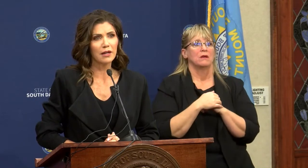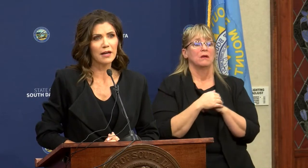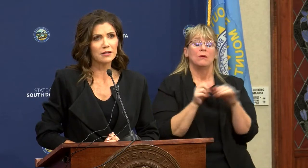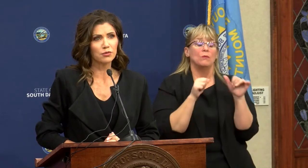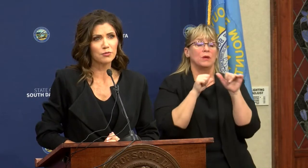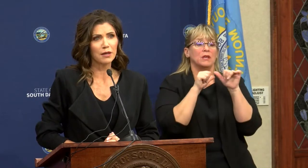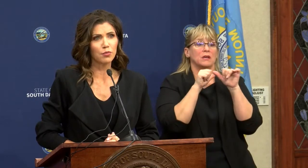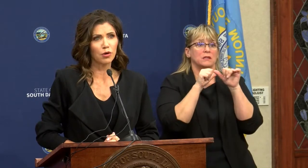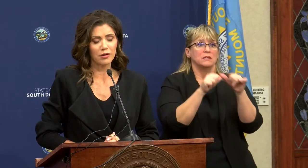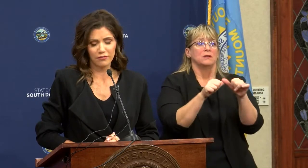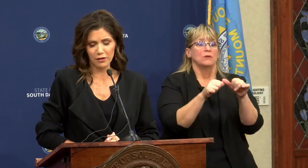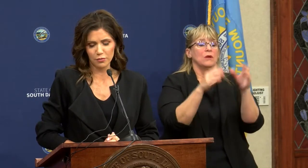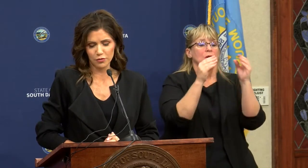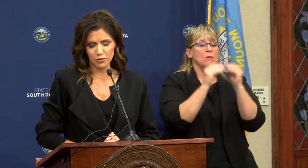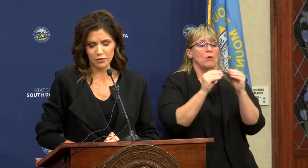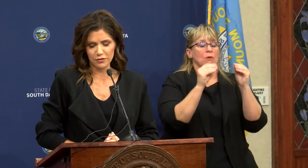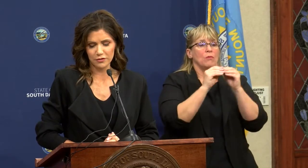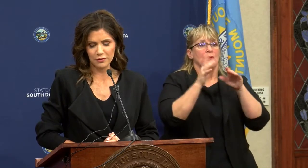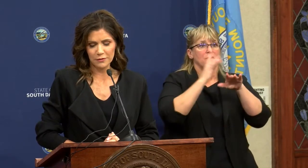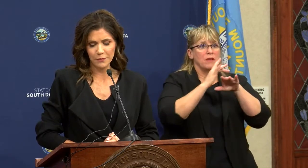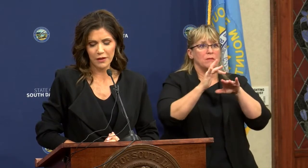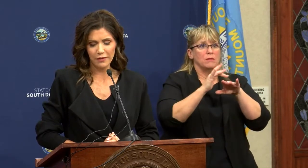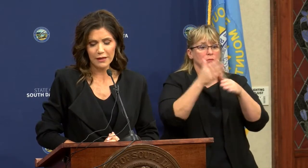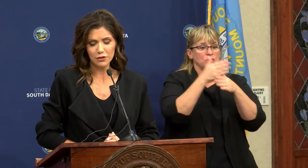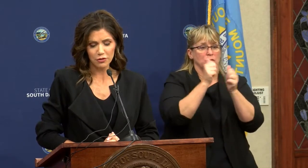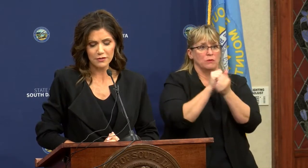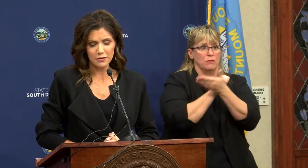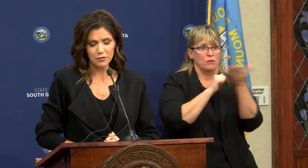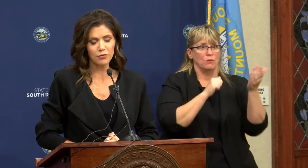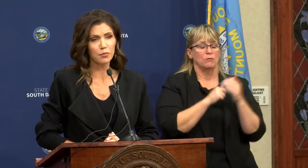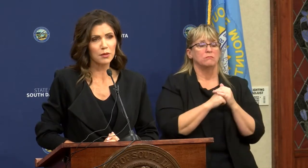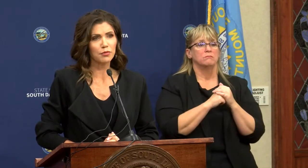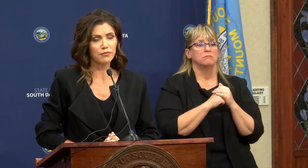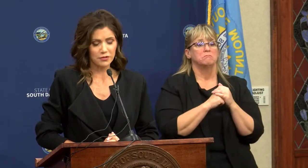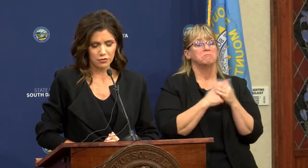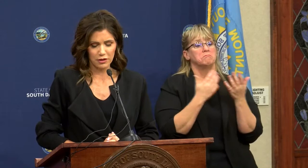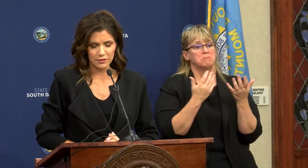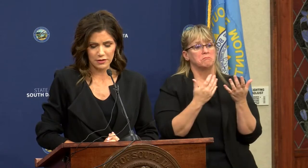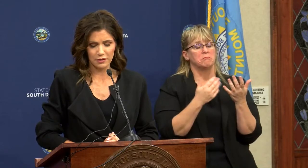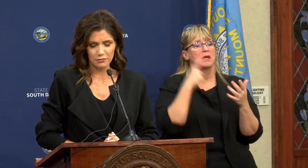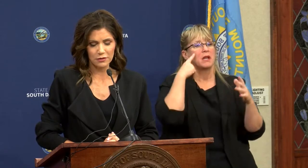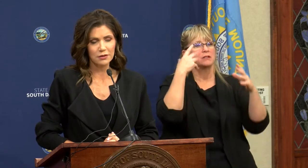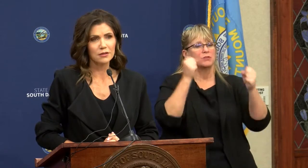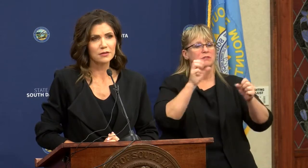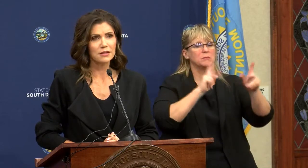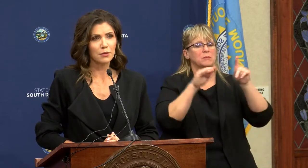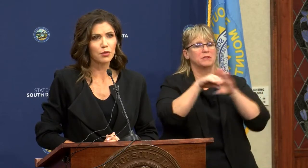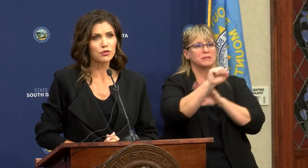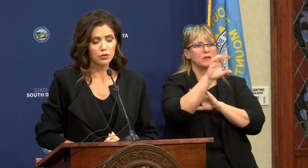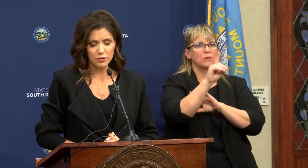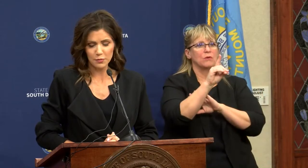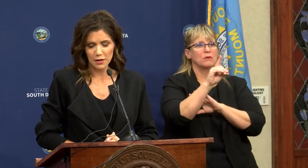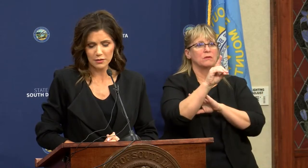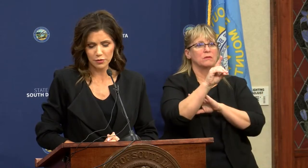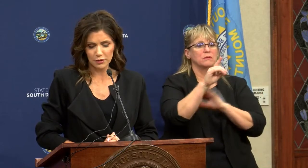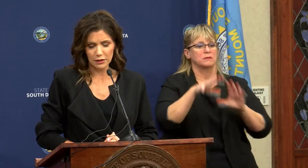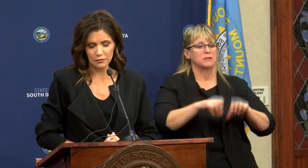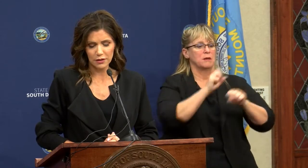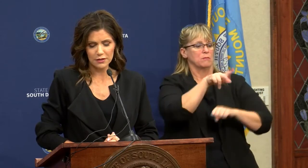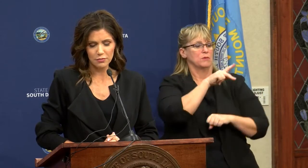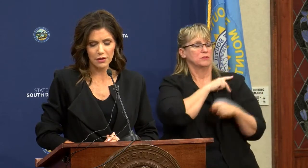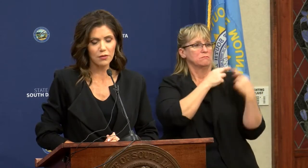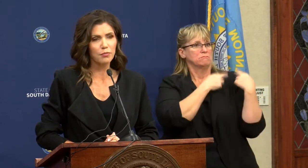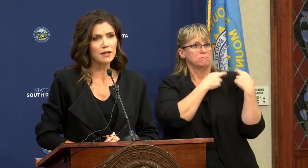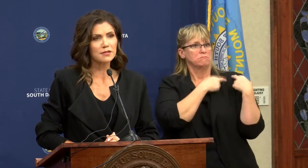to do that as it was made more available to us. And then I trusted the people of this great state to take personal responsibility